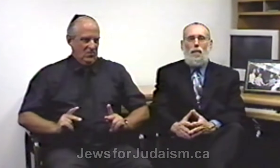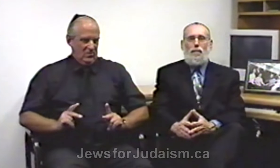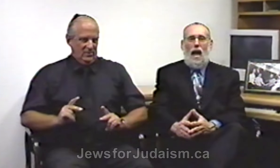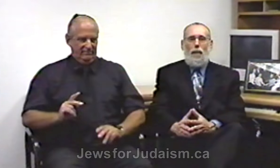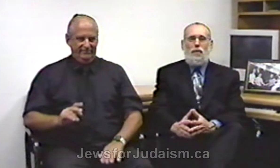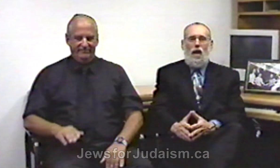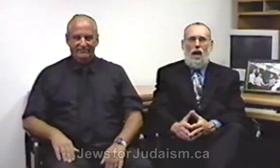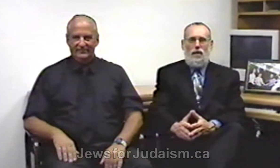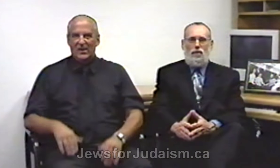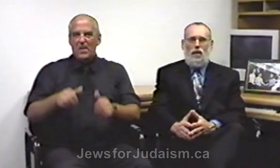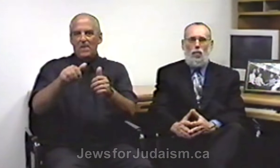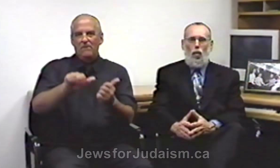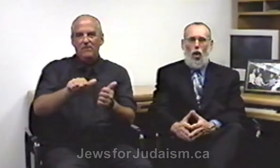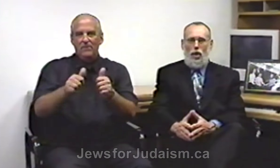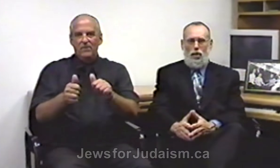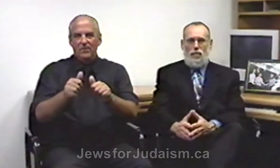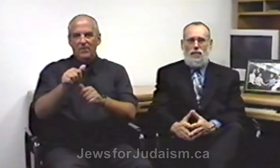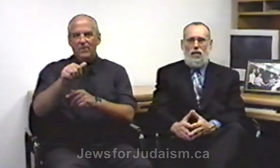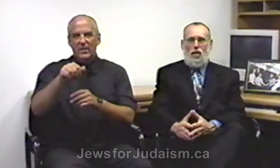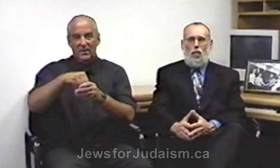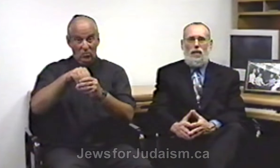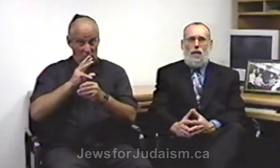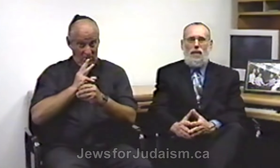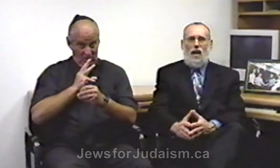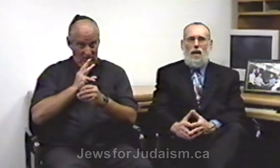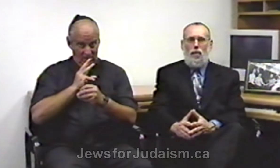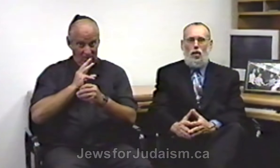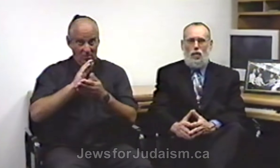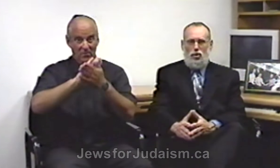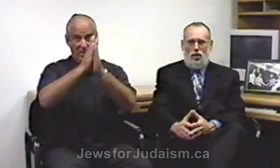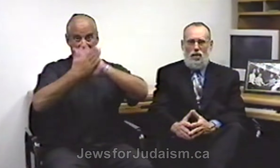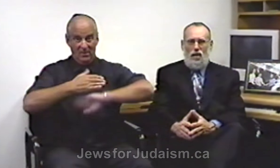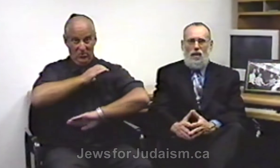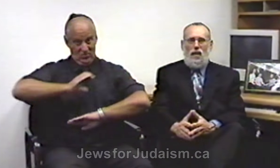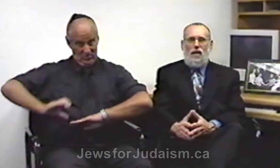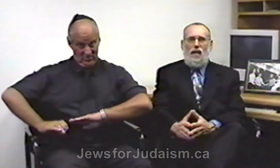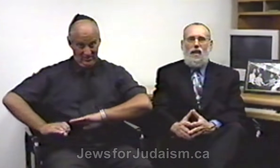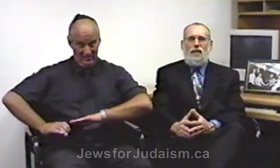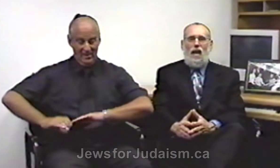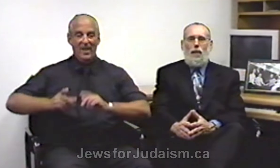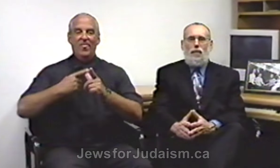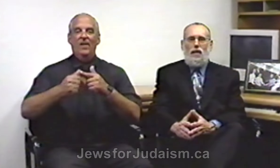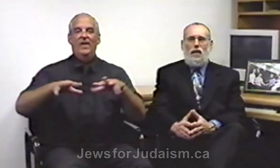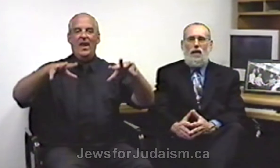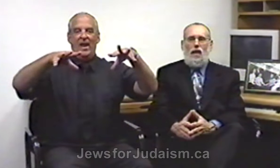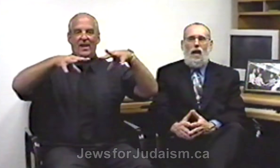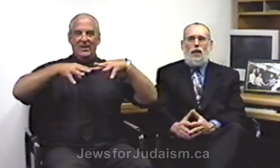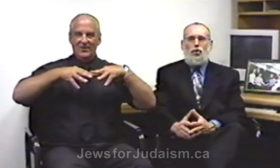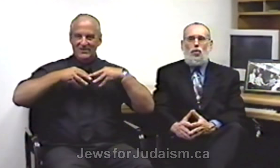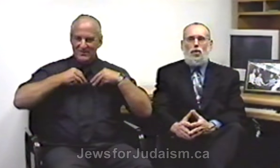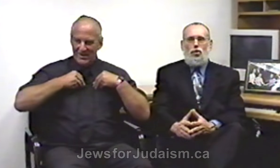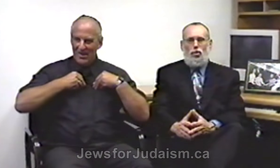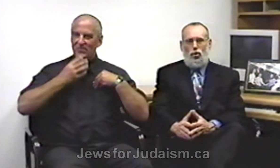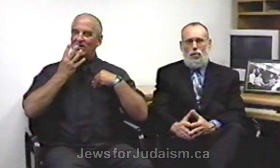baptized in water when they became a Christian, they adopted a Jewish term